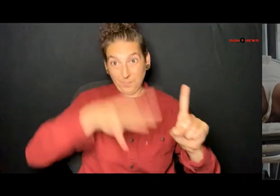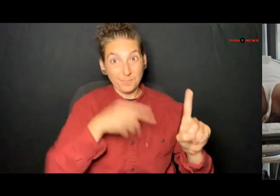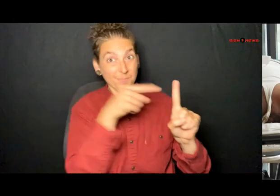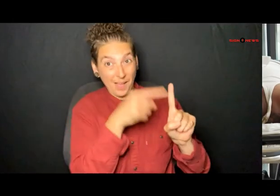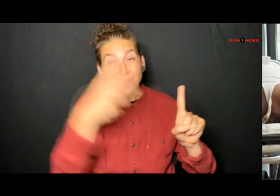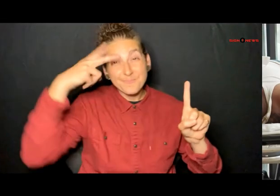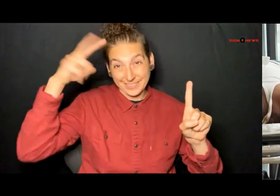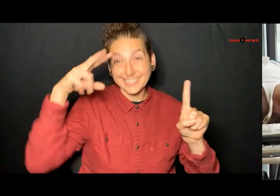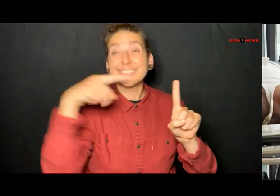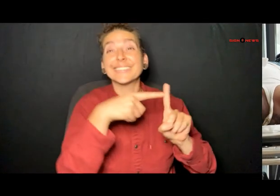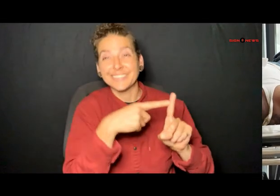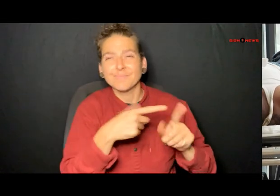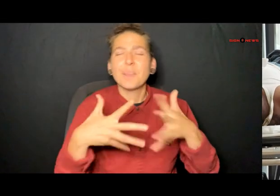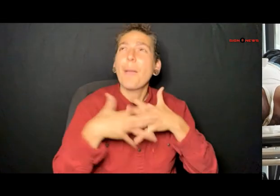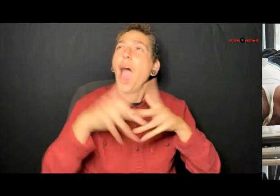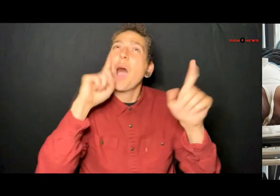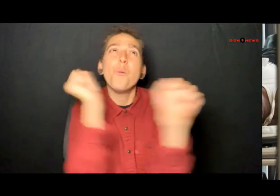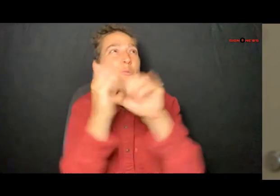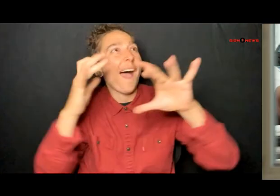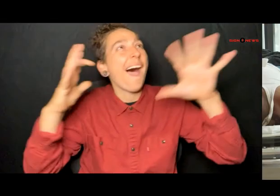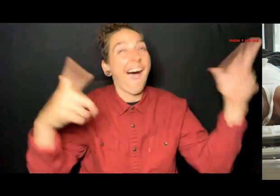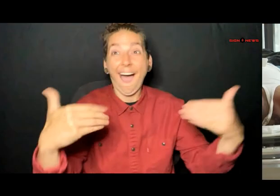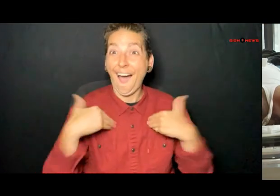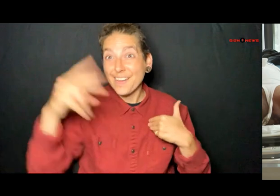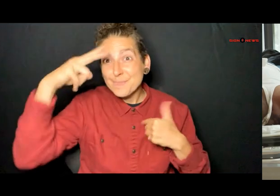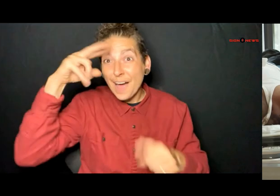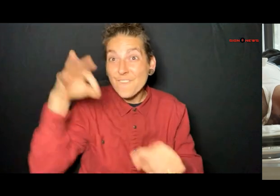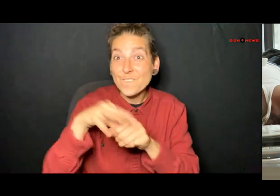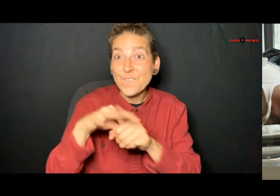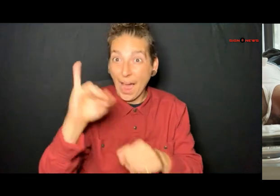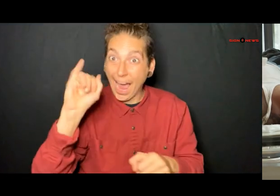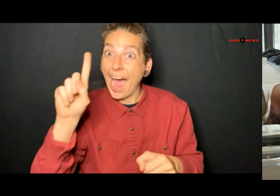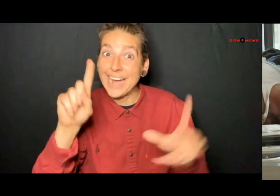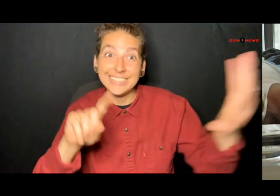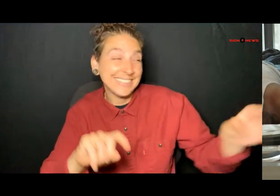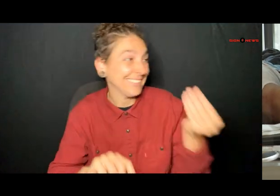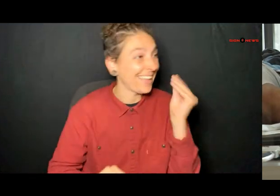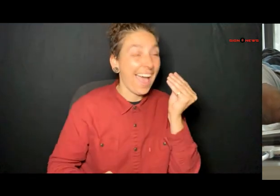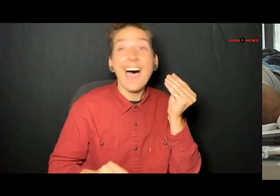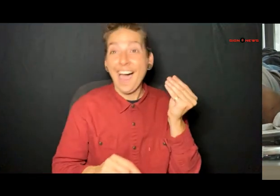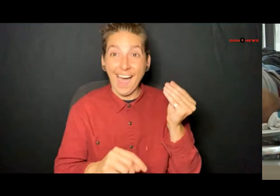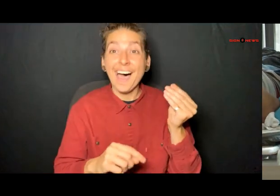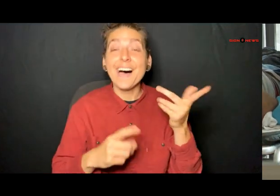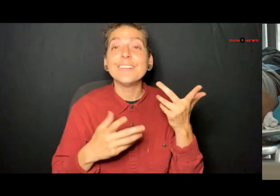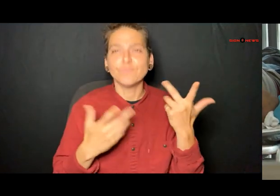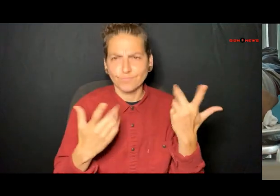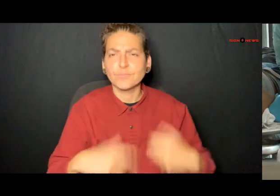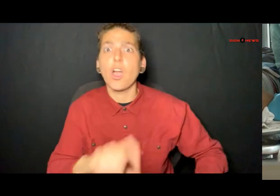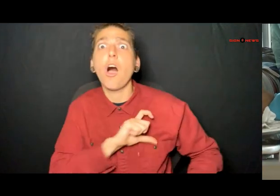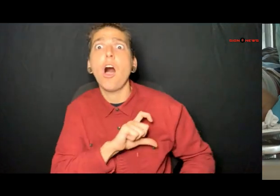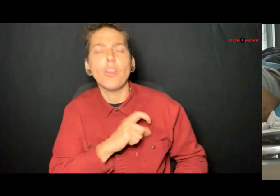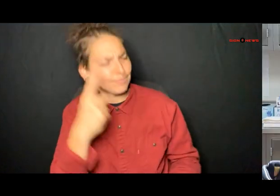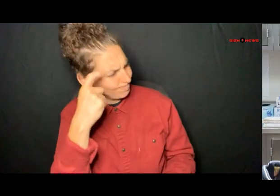this is the end of the American dream for this man he has a Mexican voters card